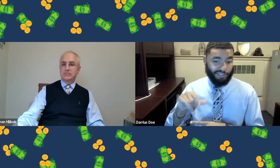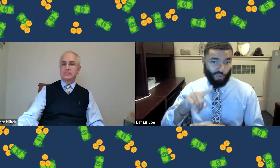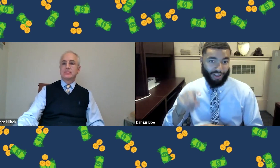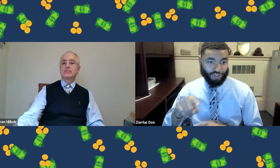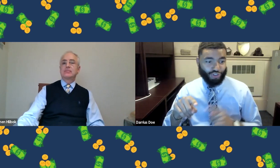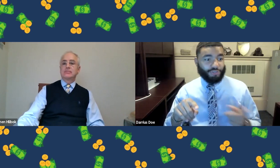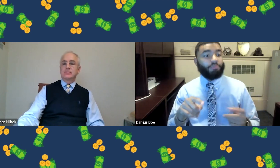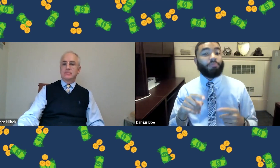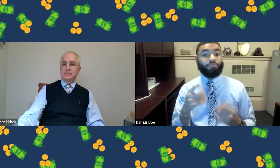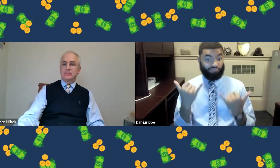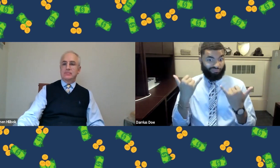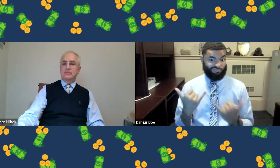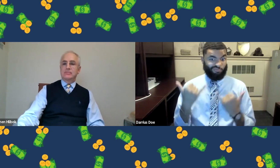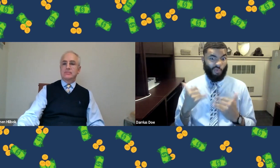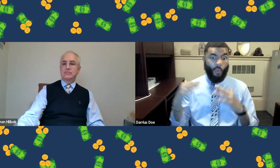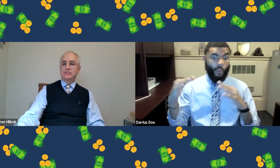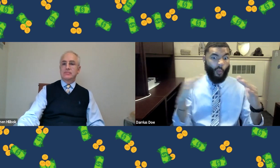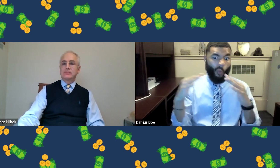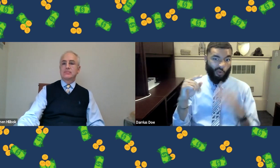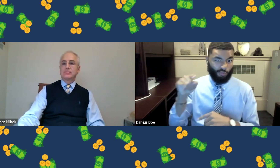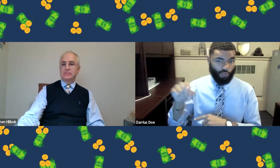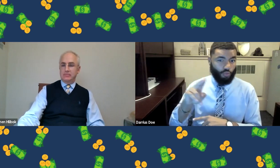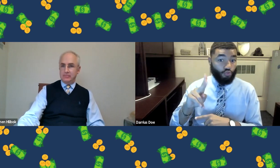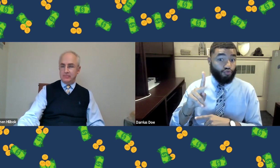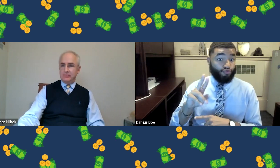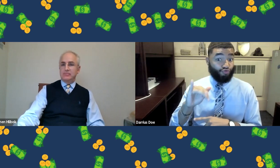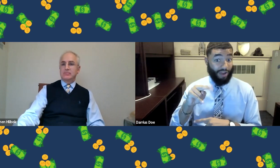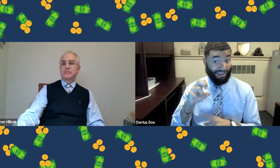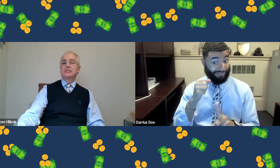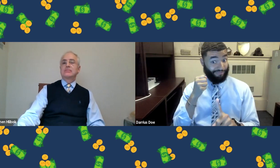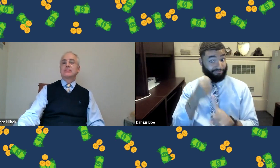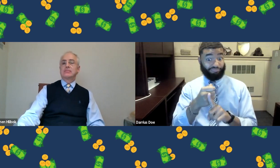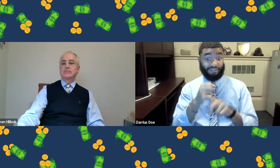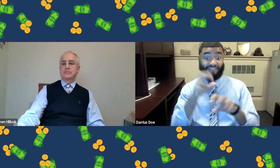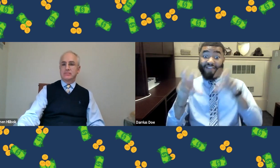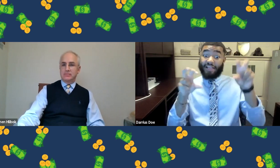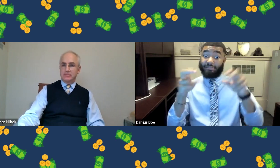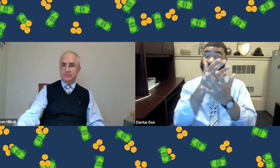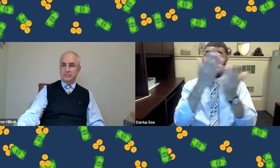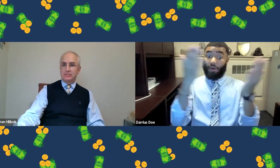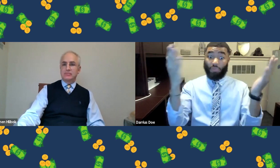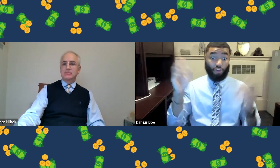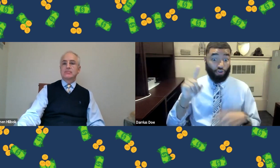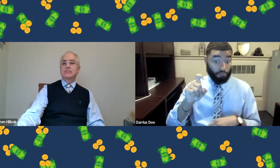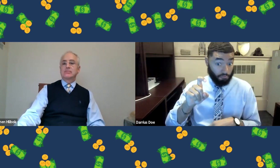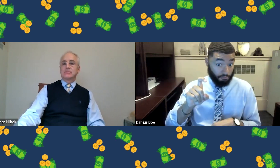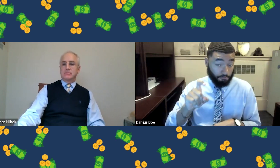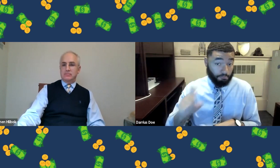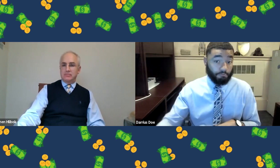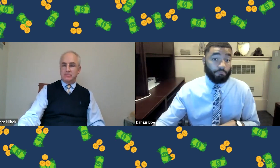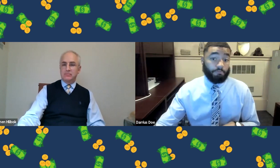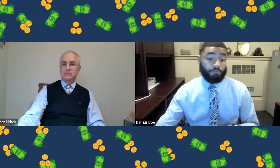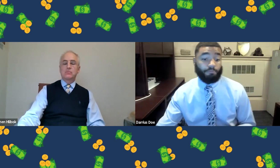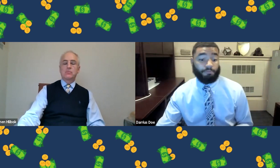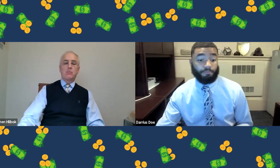An interesting and timely question we have right now. There is currently a war in Ukraine. Is that